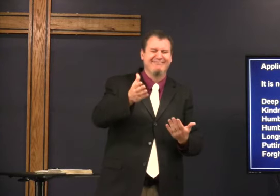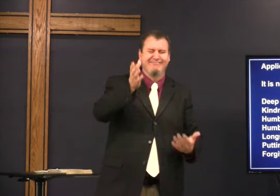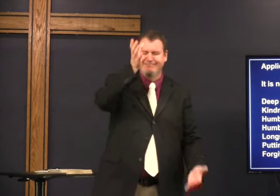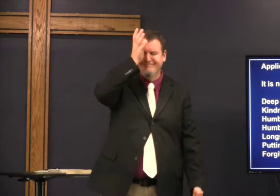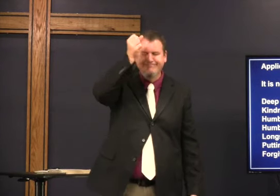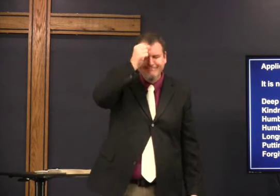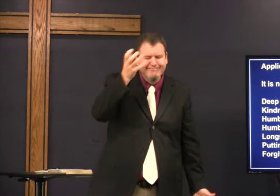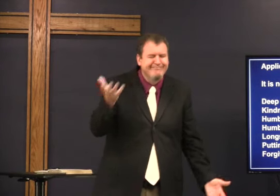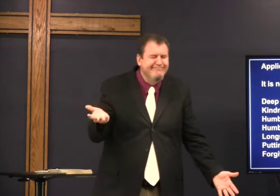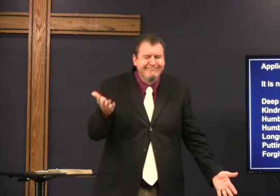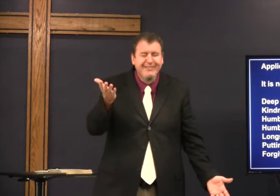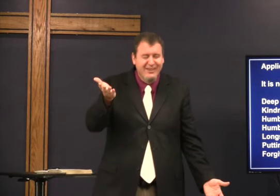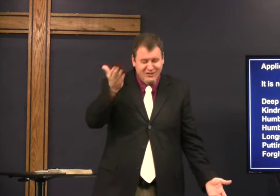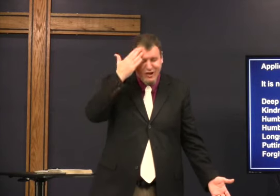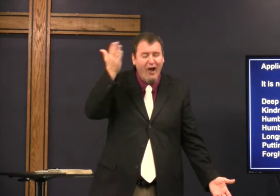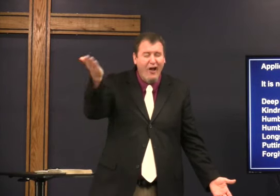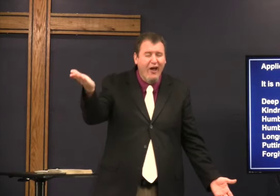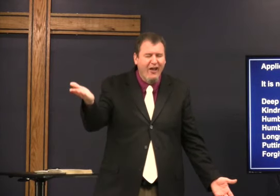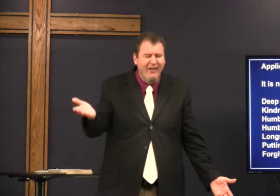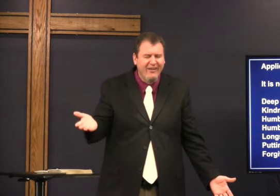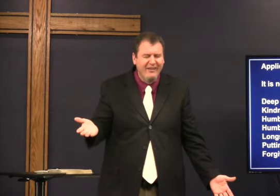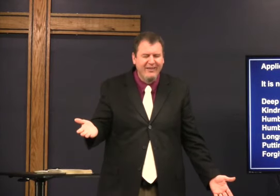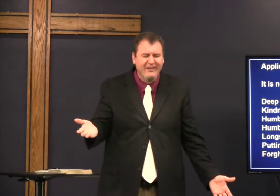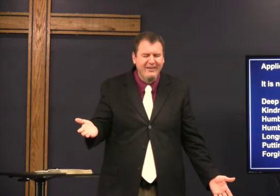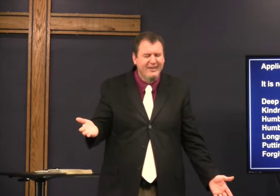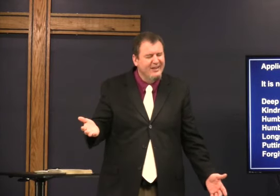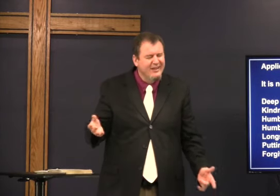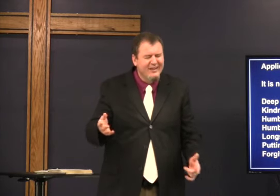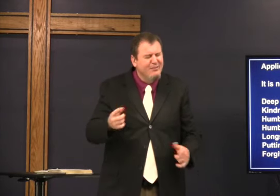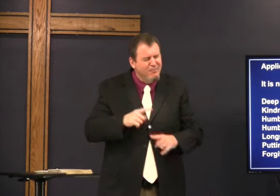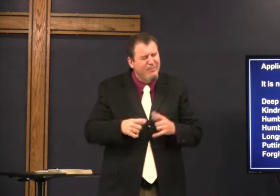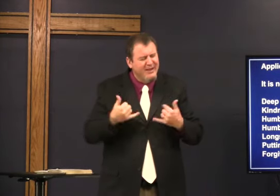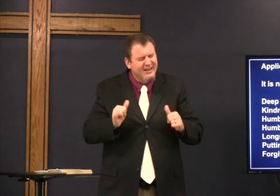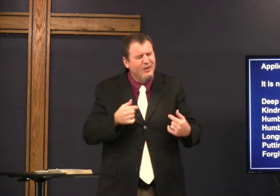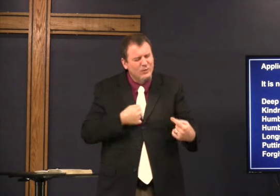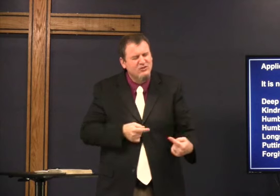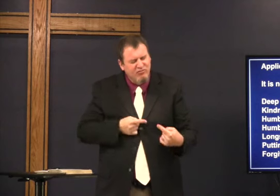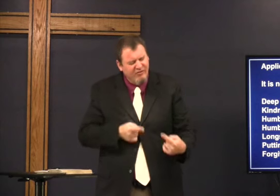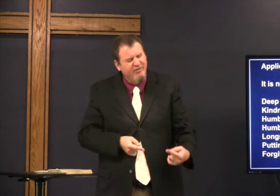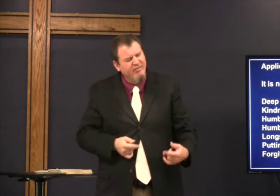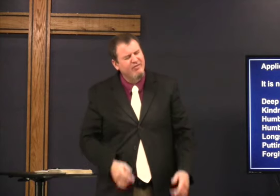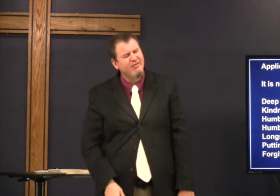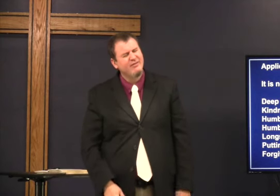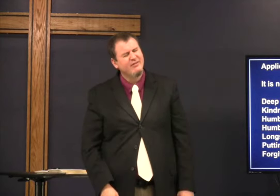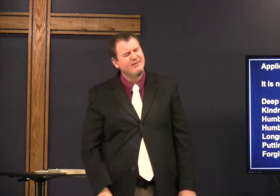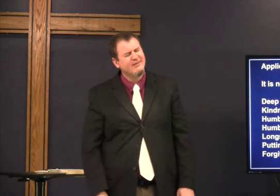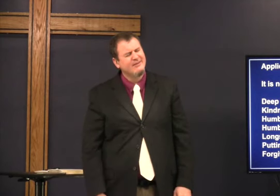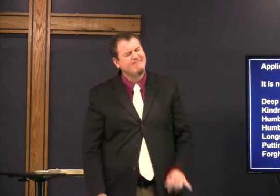being humble it's common sense duh but we still struggle with it